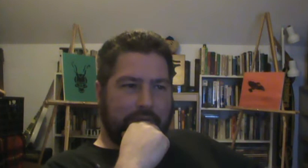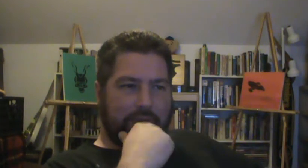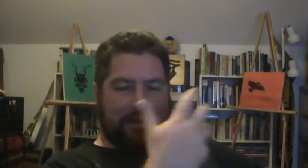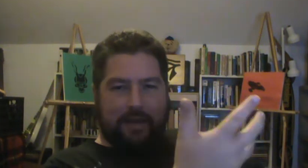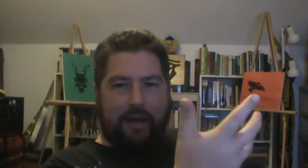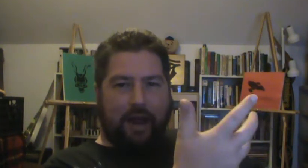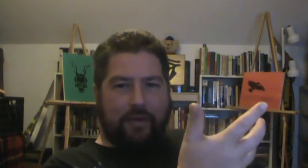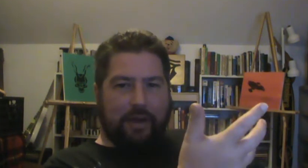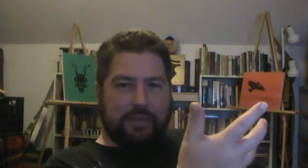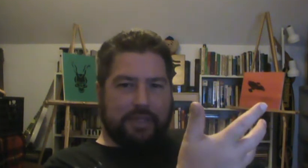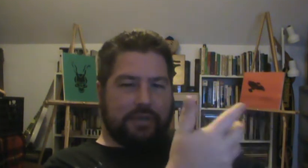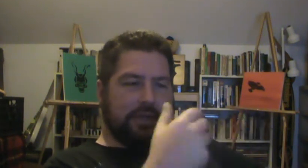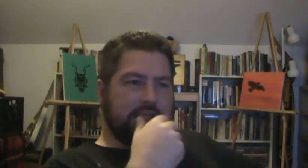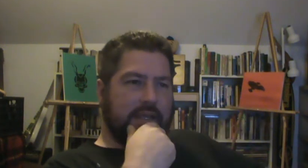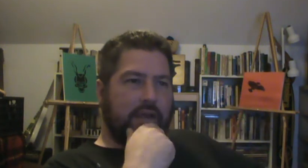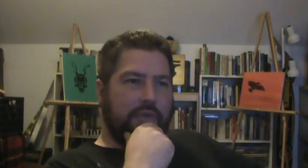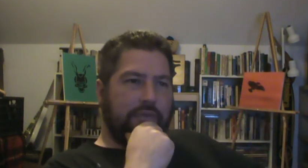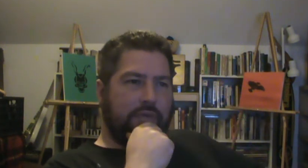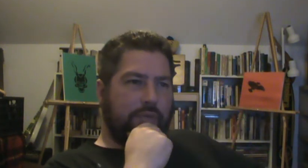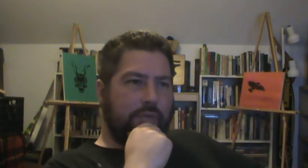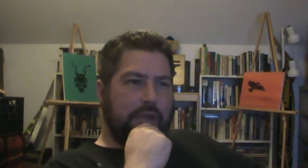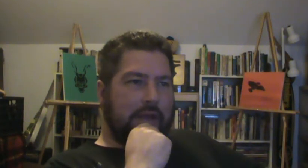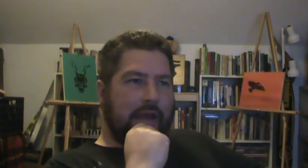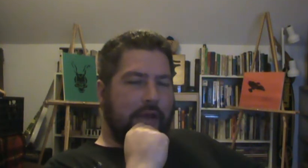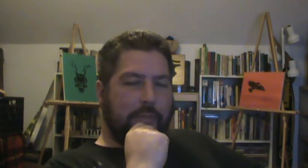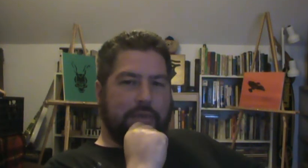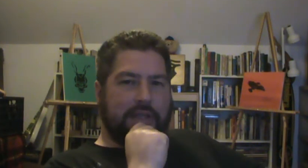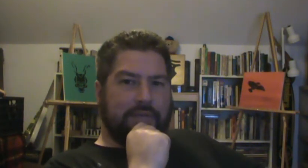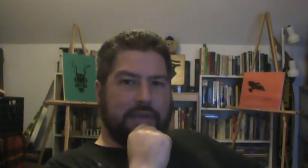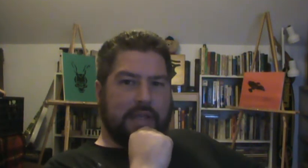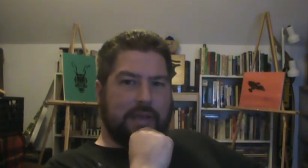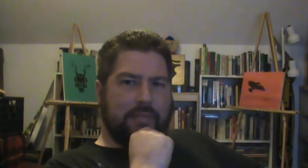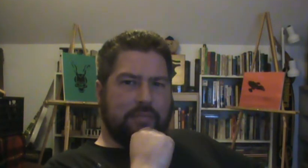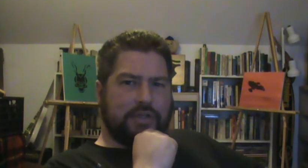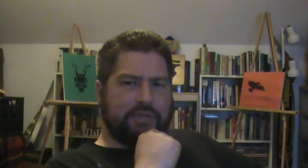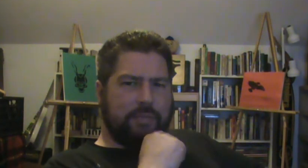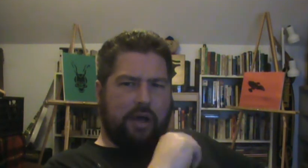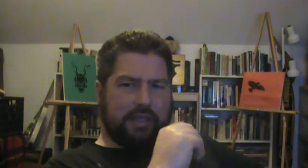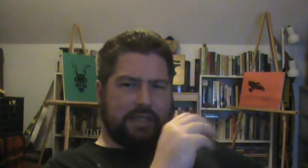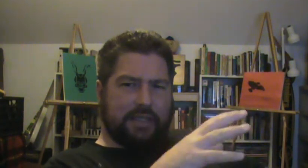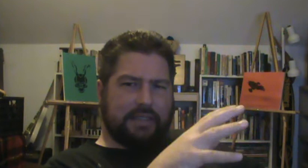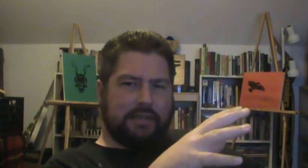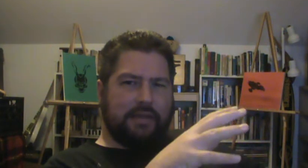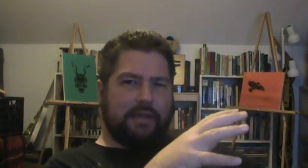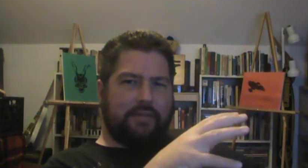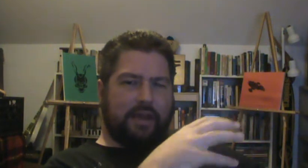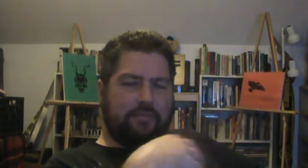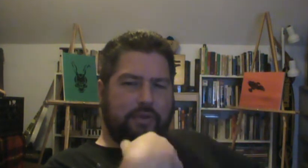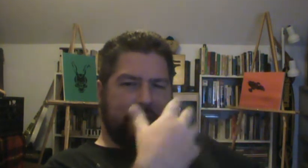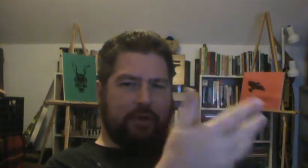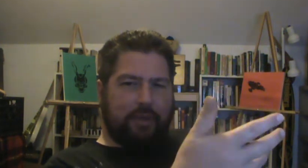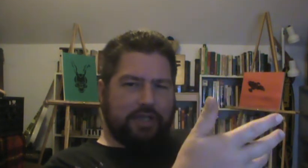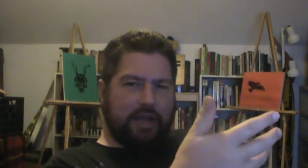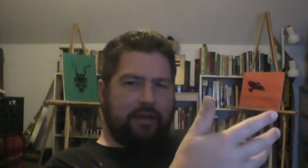I thought it was interesting. Also, I don't believe in much of the politics that I've put out on my channel.